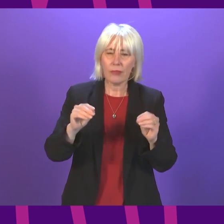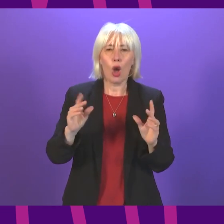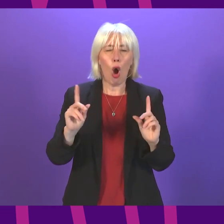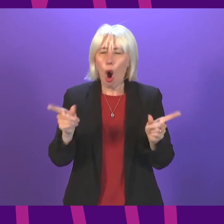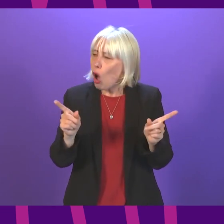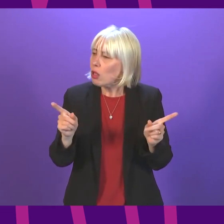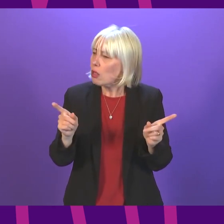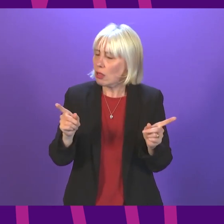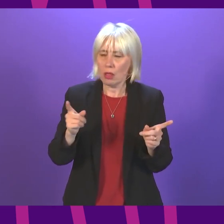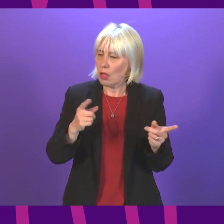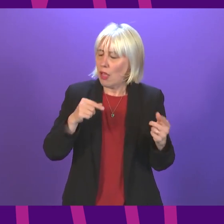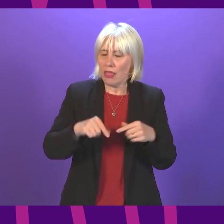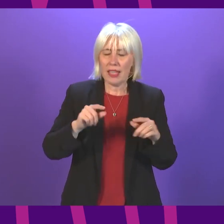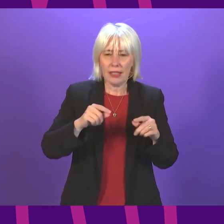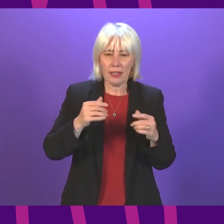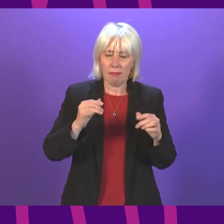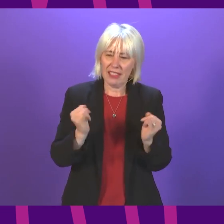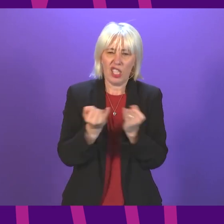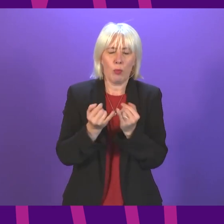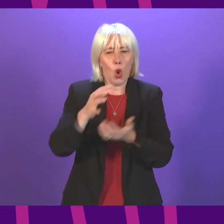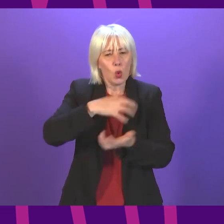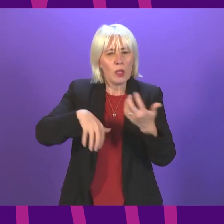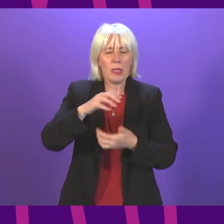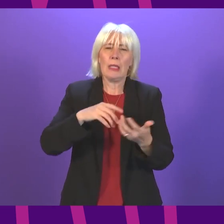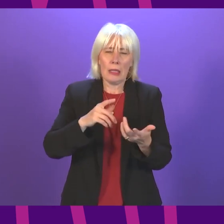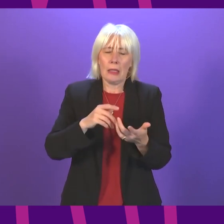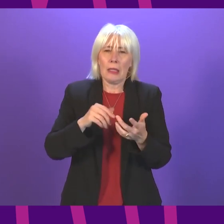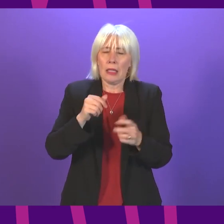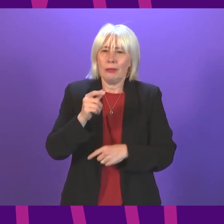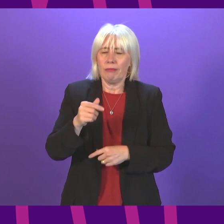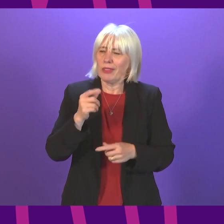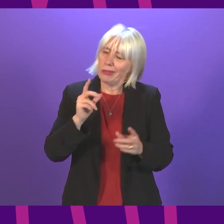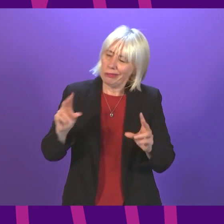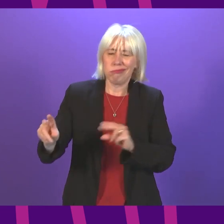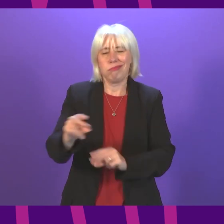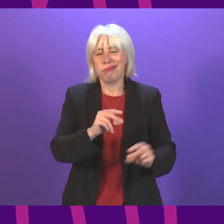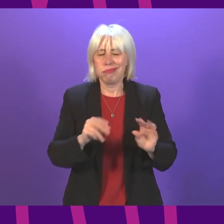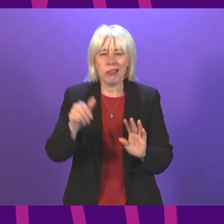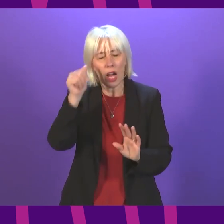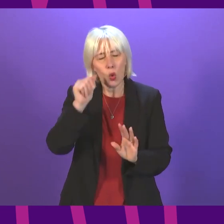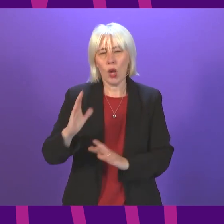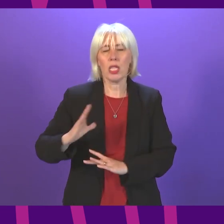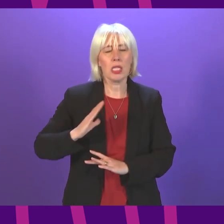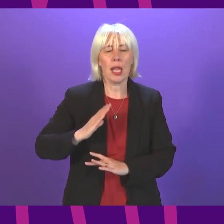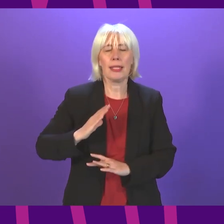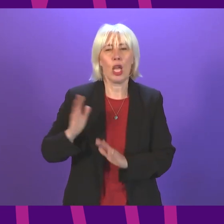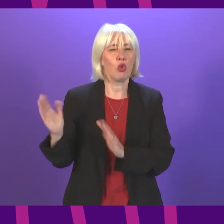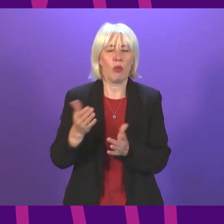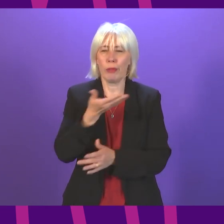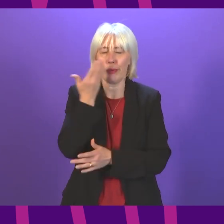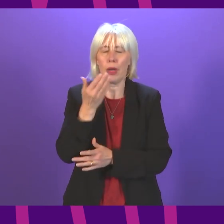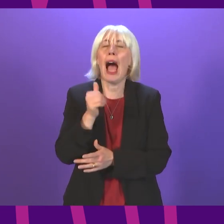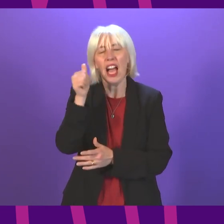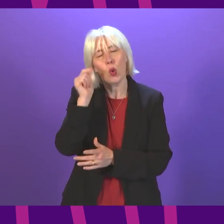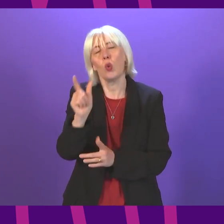that is going on around this dispute, and I agree that the unacceptable nature of no Sunday service for passengers. But